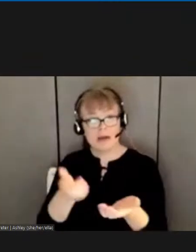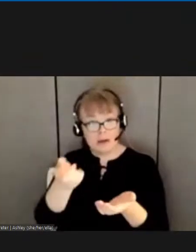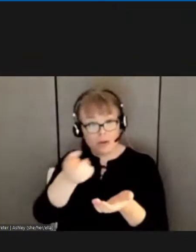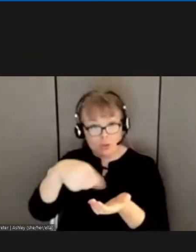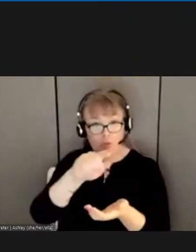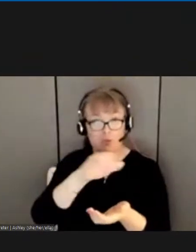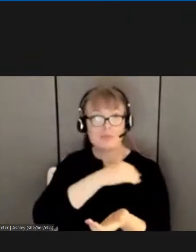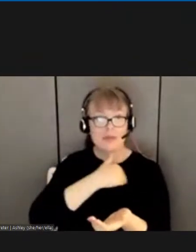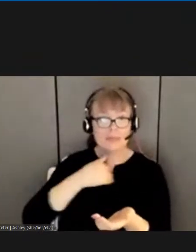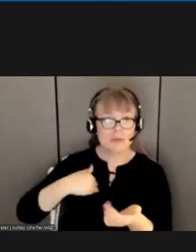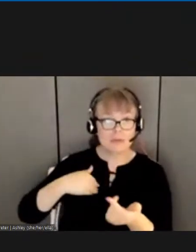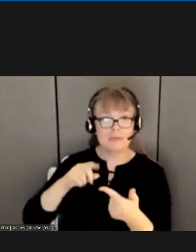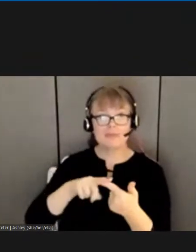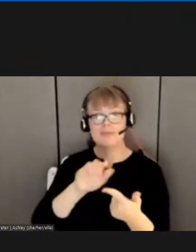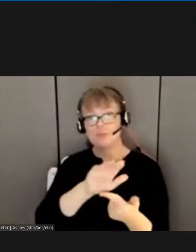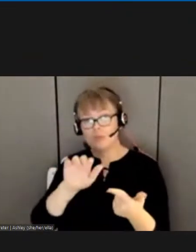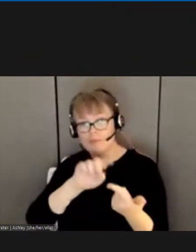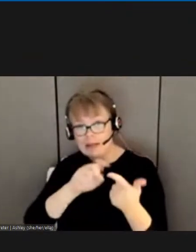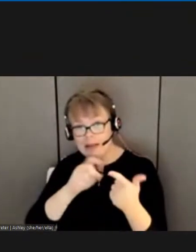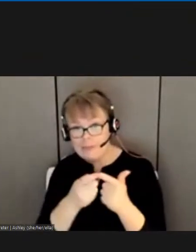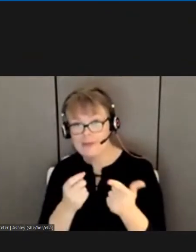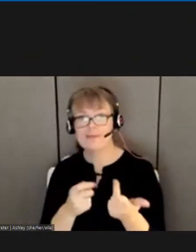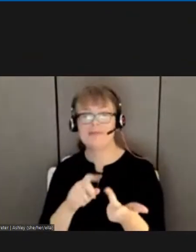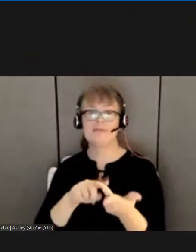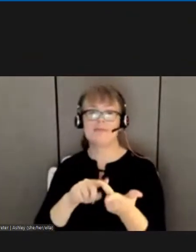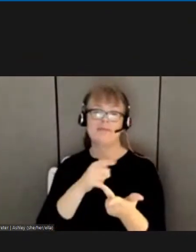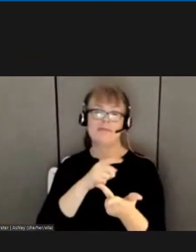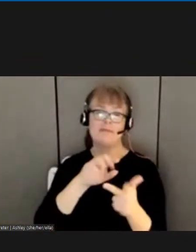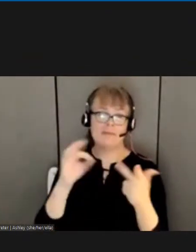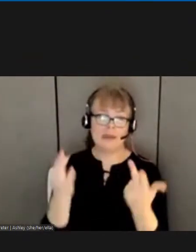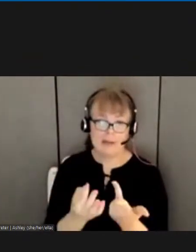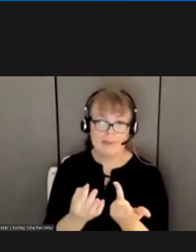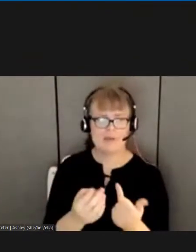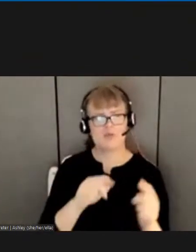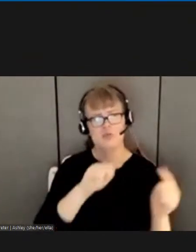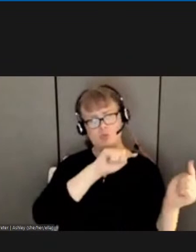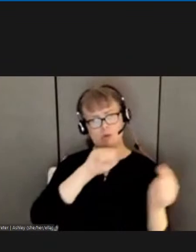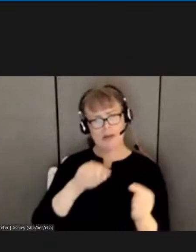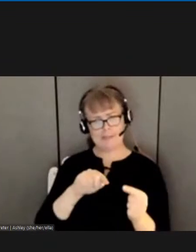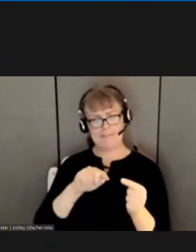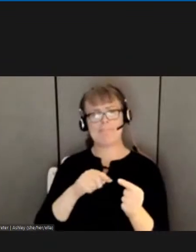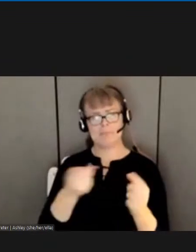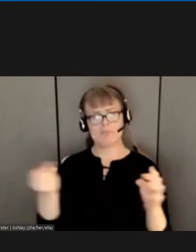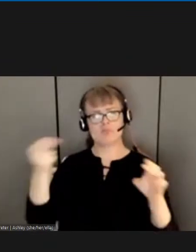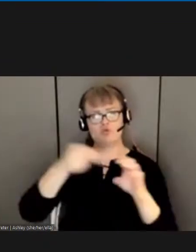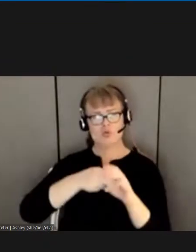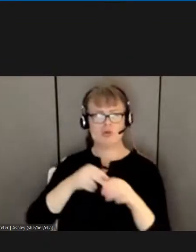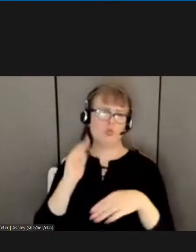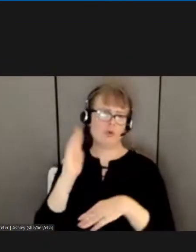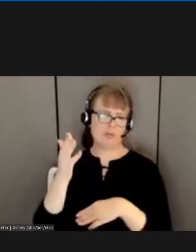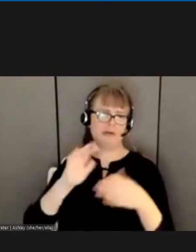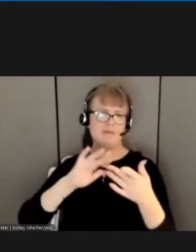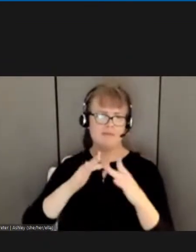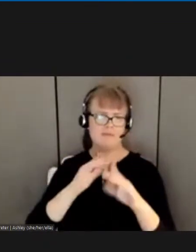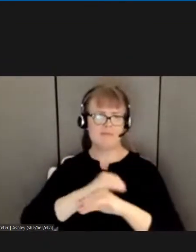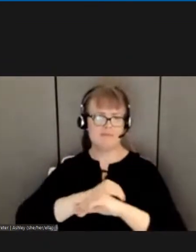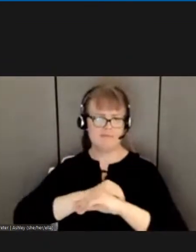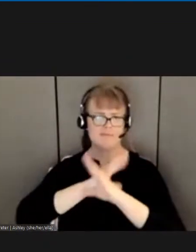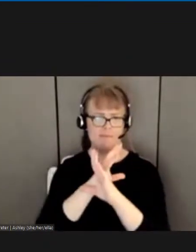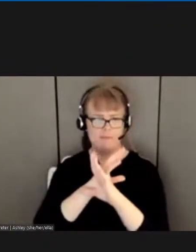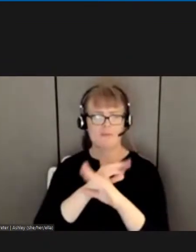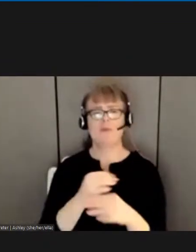to join us virtually the rally will start at 7 pm eastern standard time and several of our labor